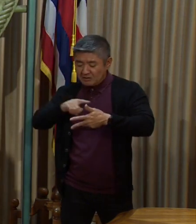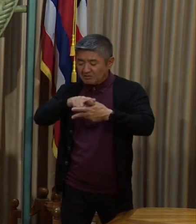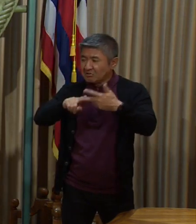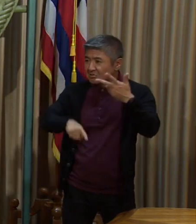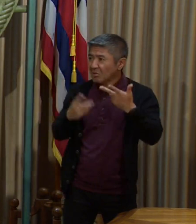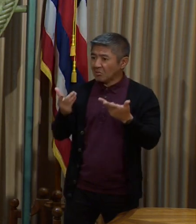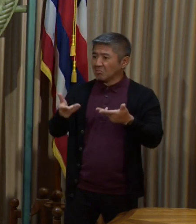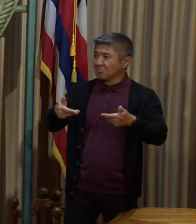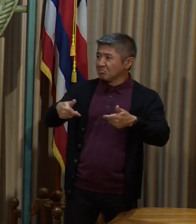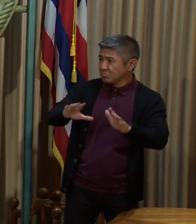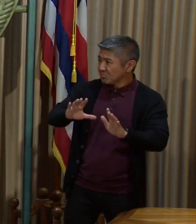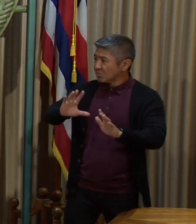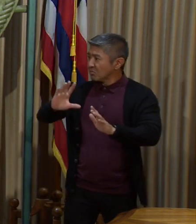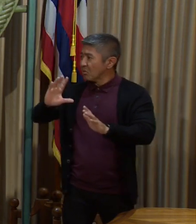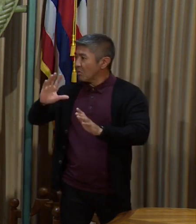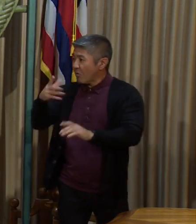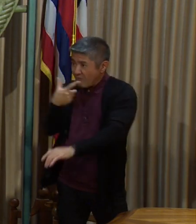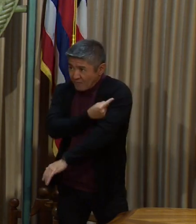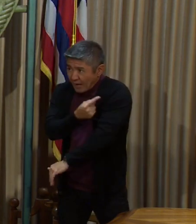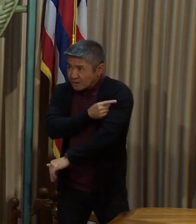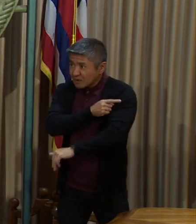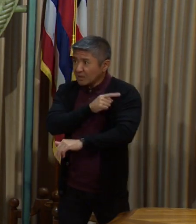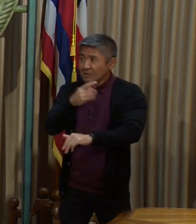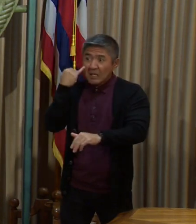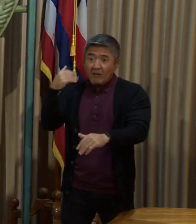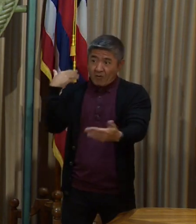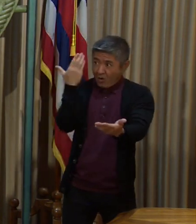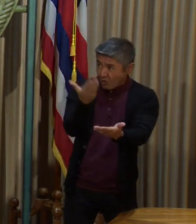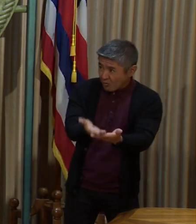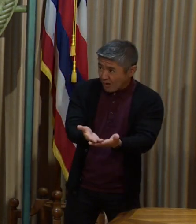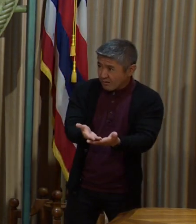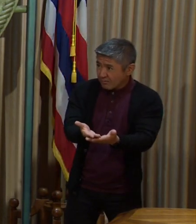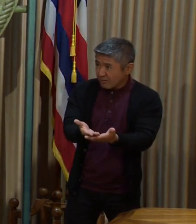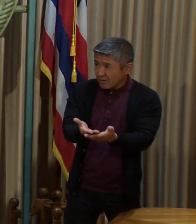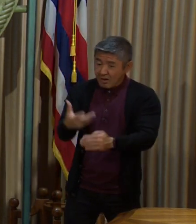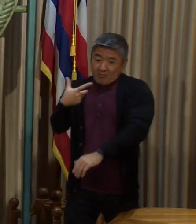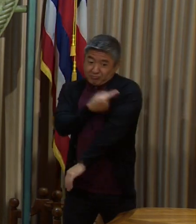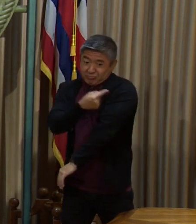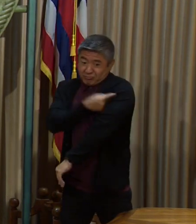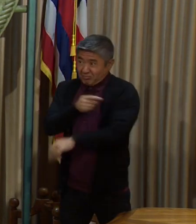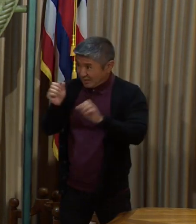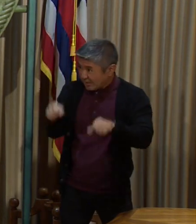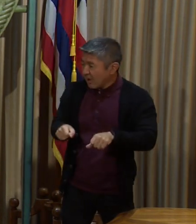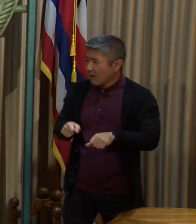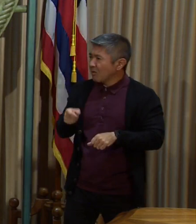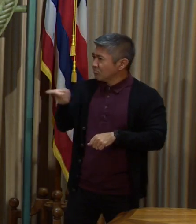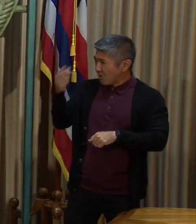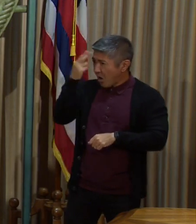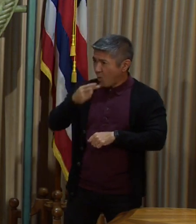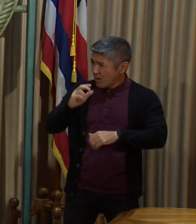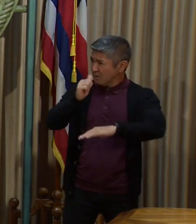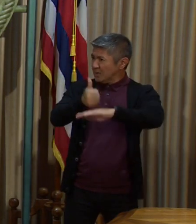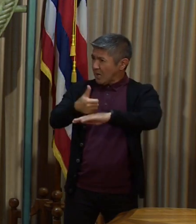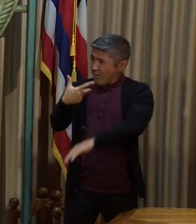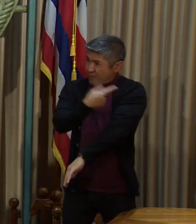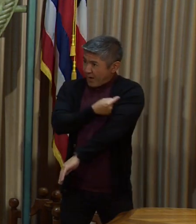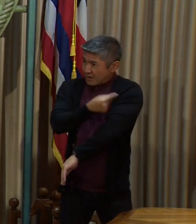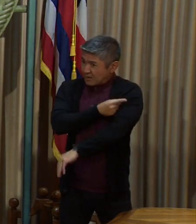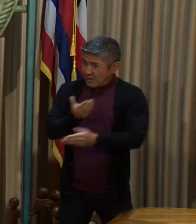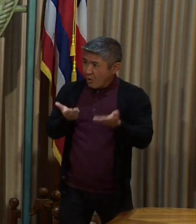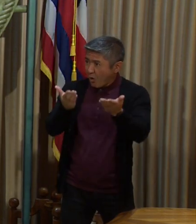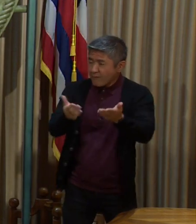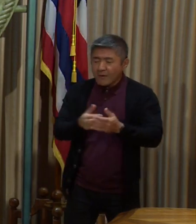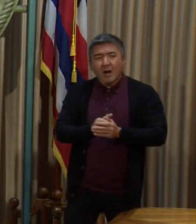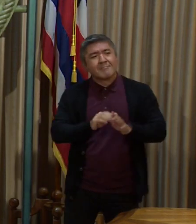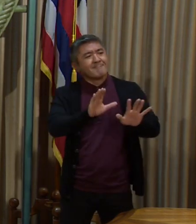as they arrive or when they're in state. Does Hawaii have any plans to do anything similar? As of now, no. I've had